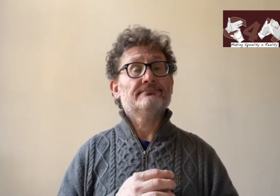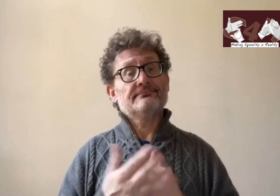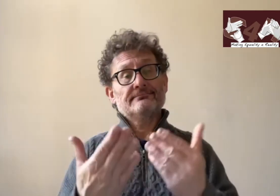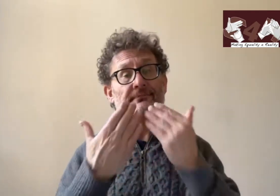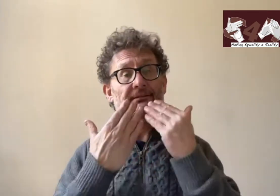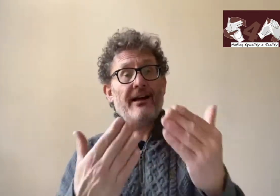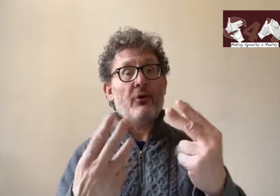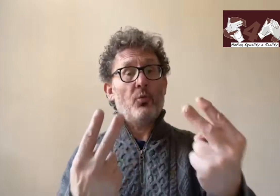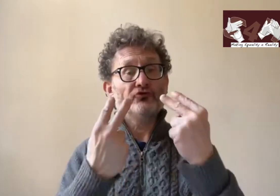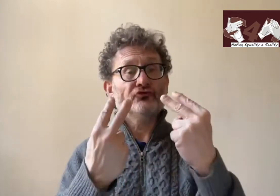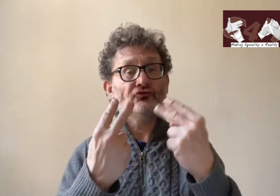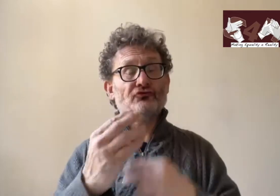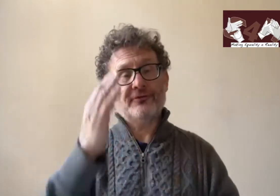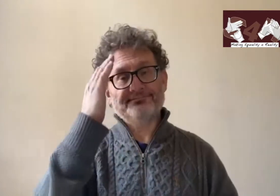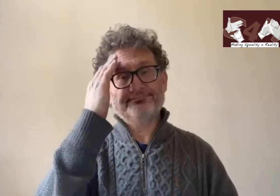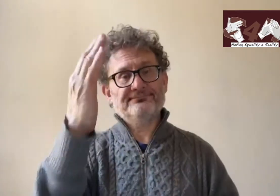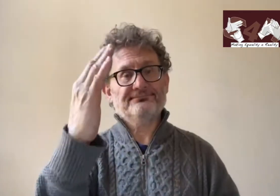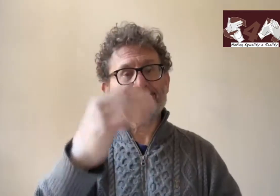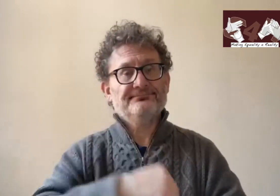So thank you for watching. Farewell for now.